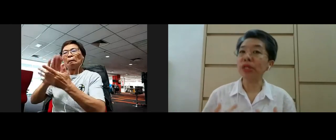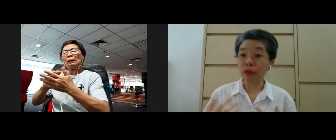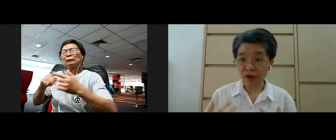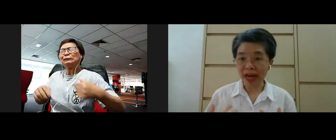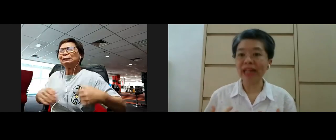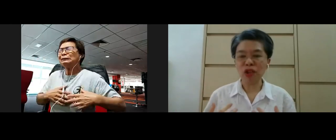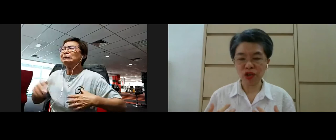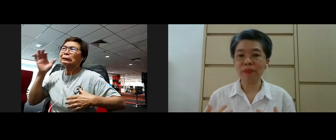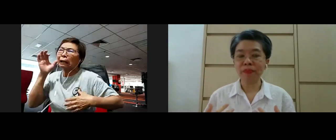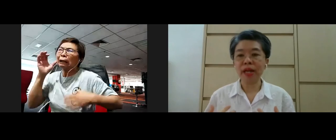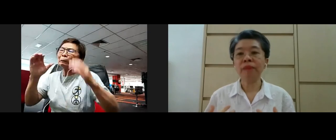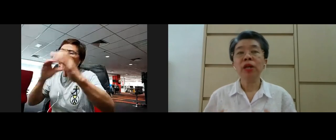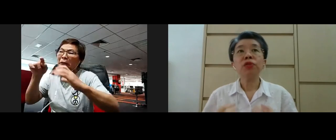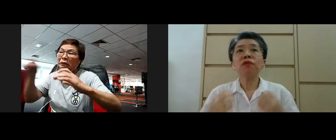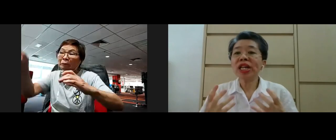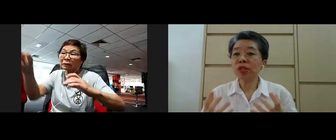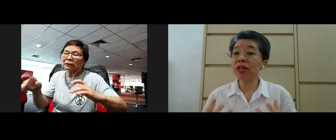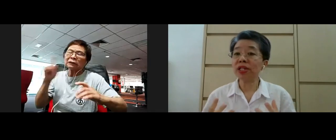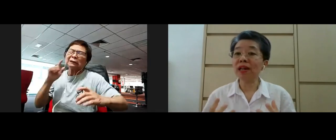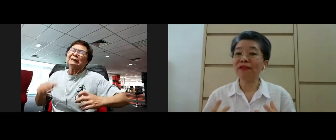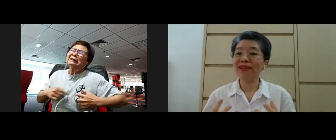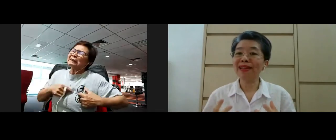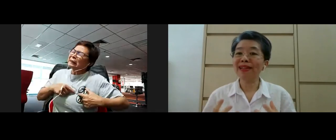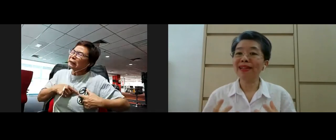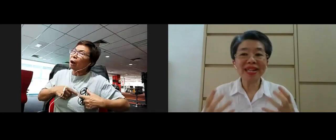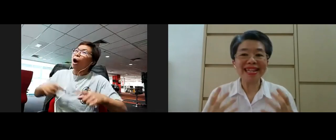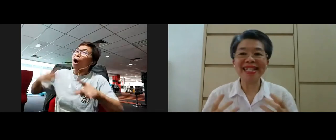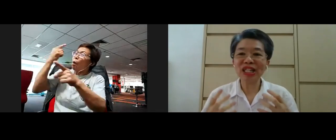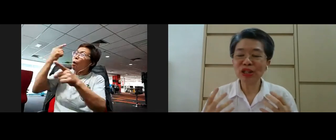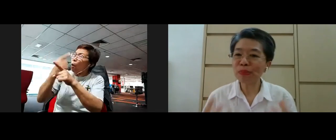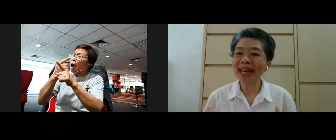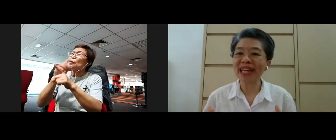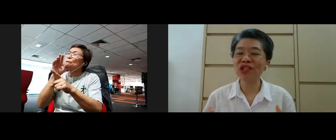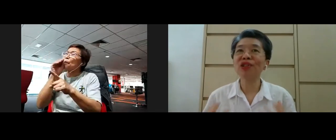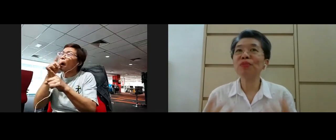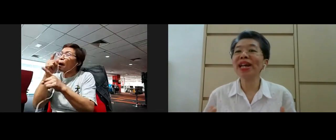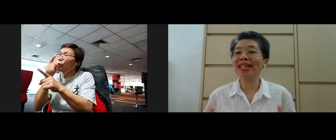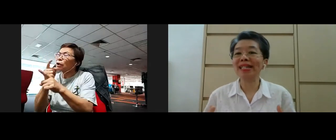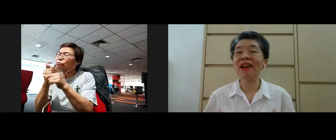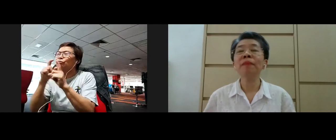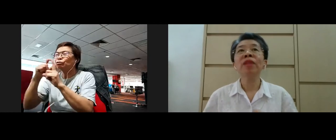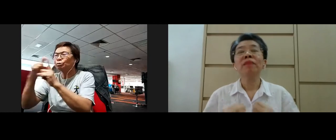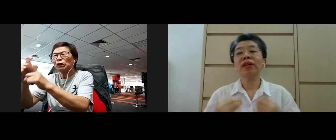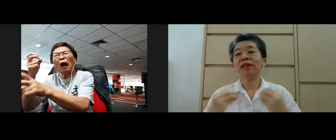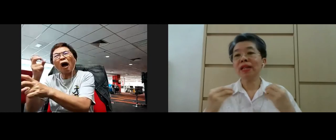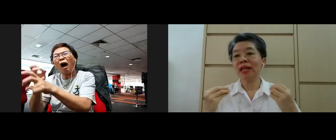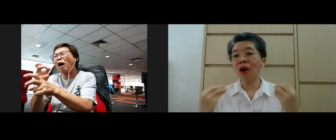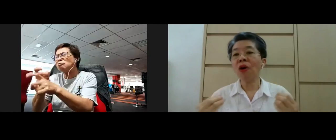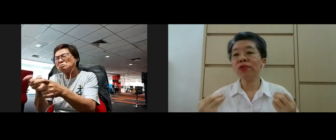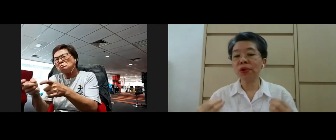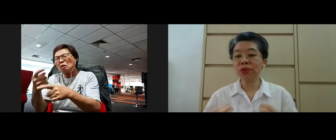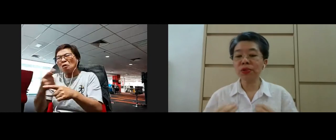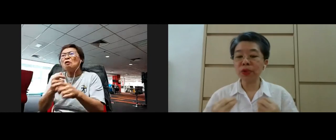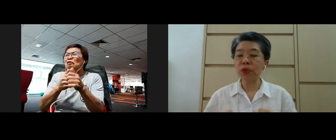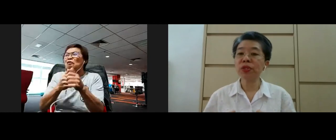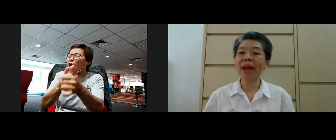interpersonal relationship so right speech itself is not easy to manage or to practice because it